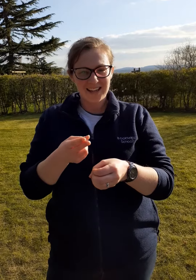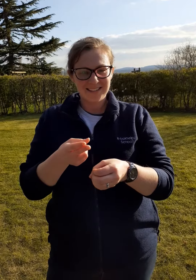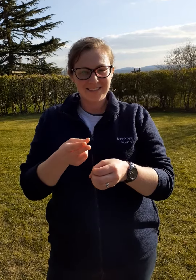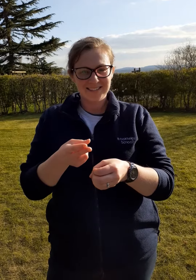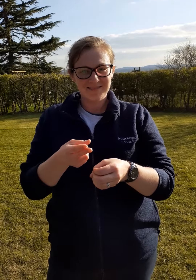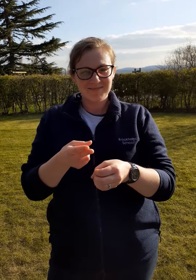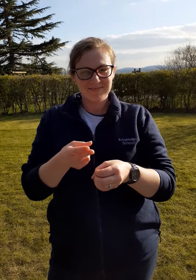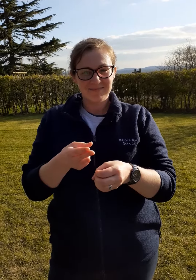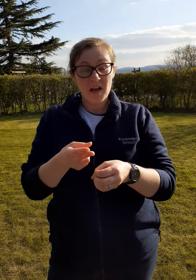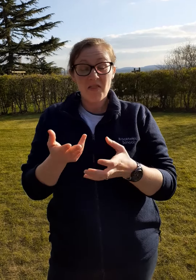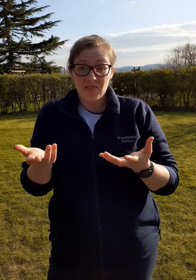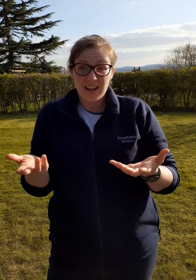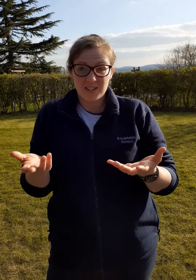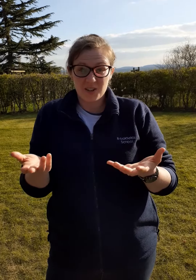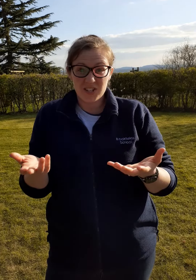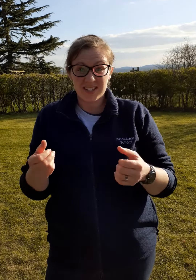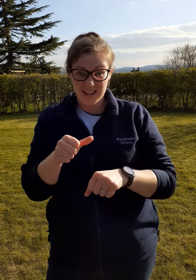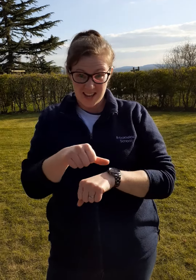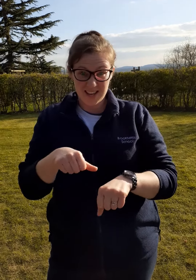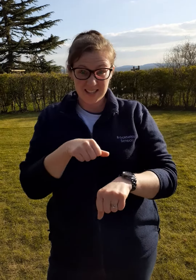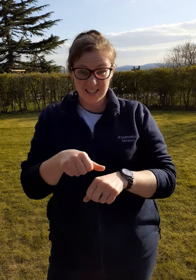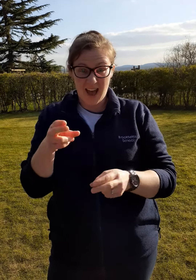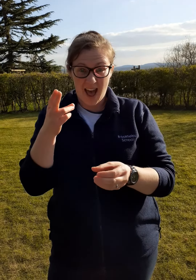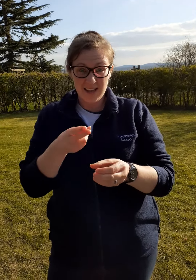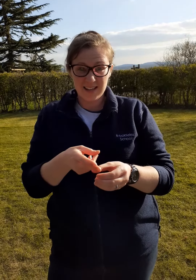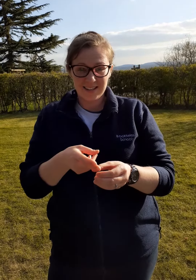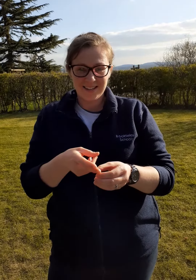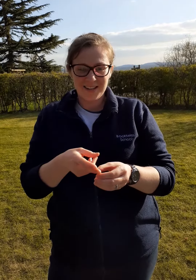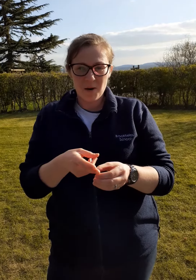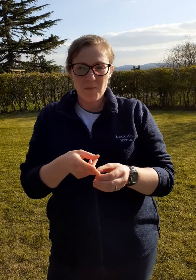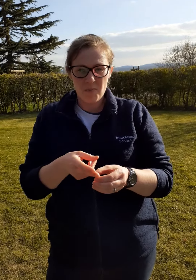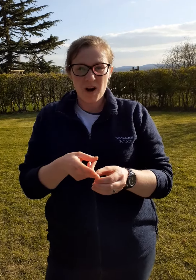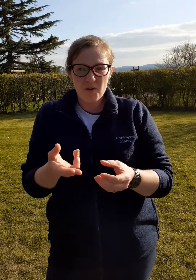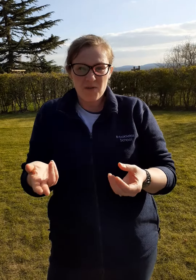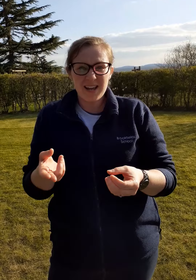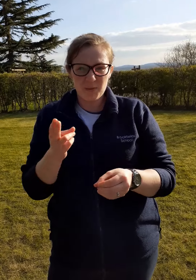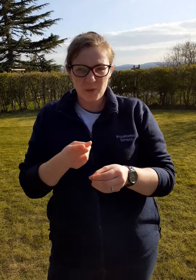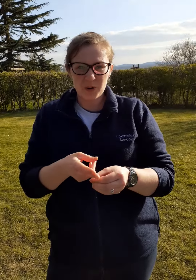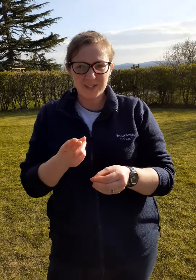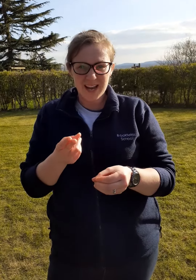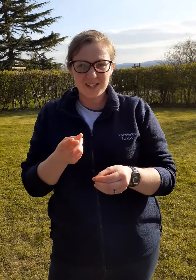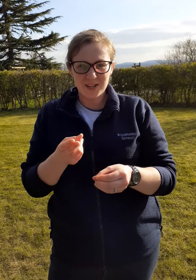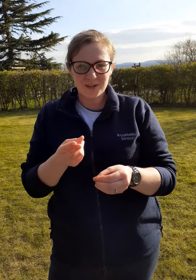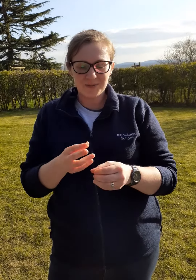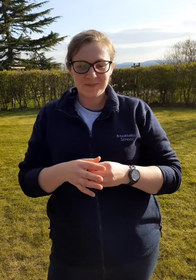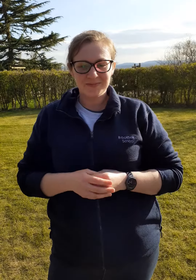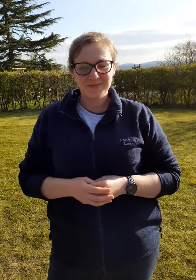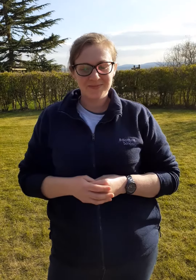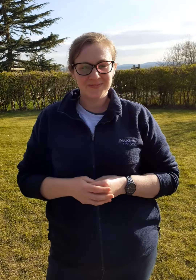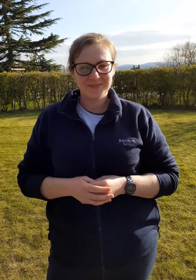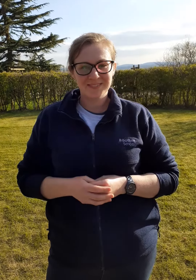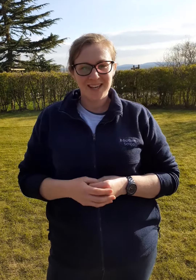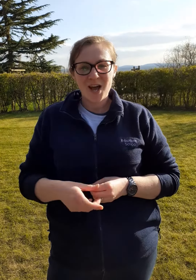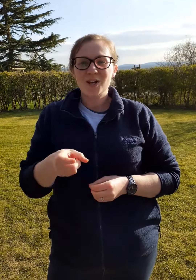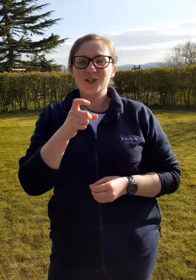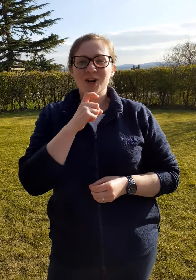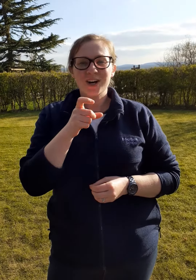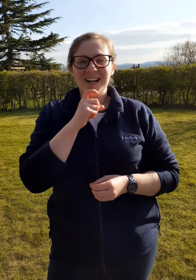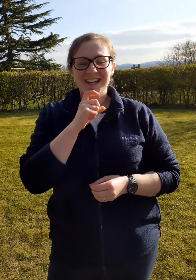that's not just an Easter egg but a real boiled egg too chocolate